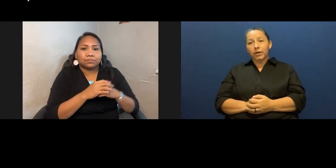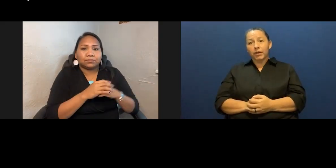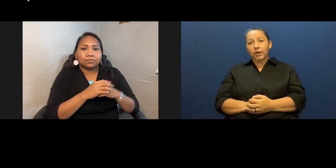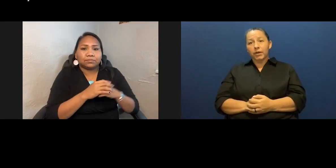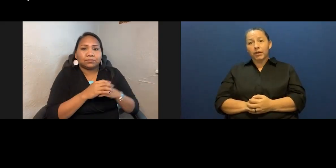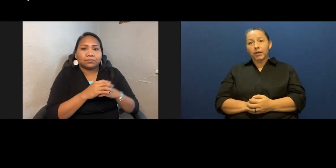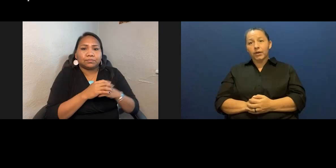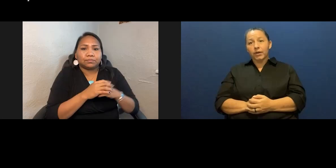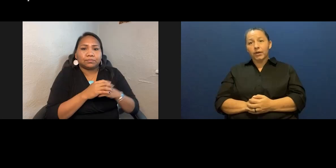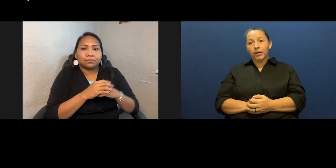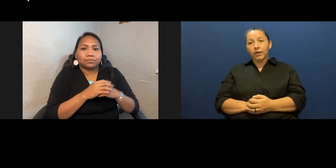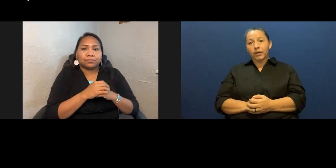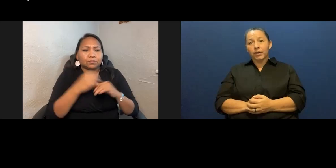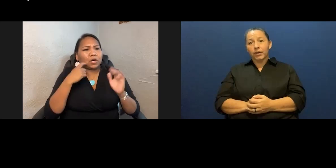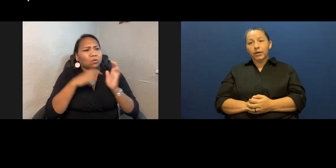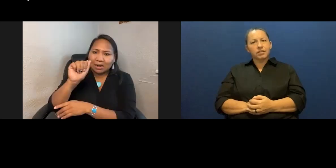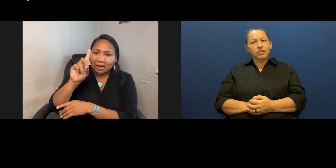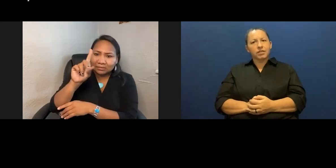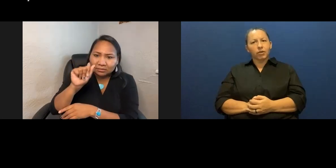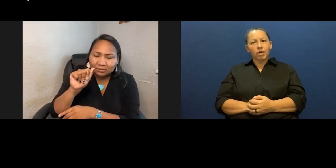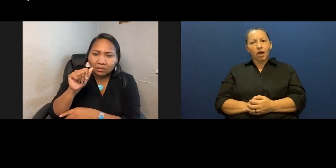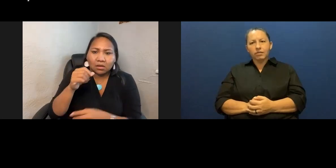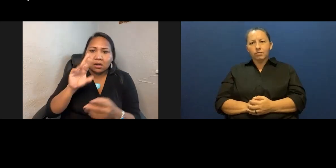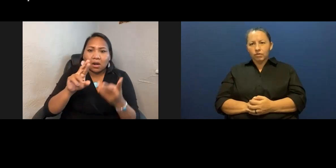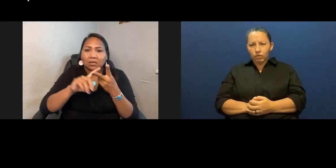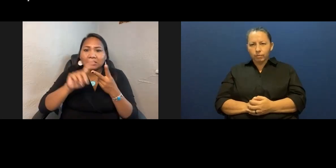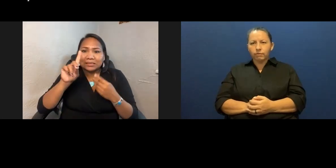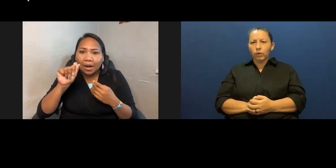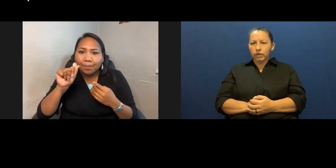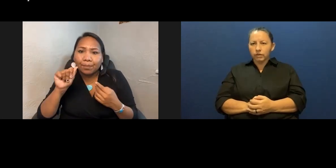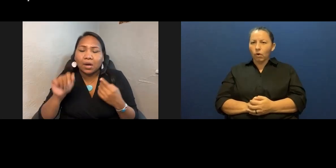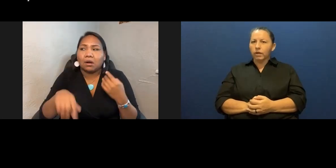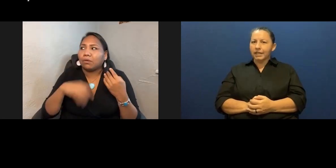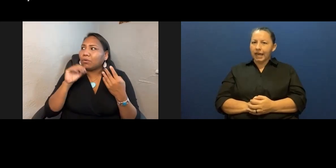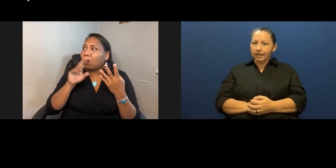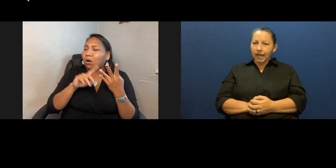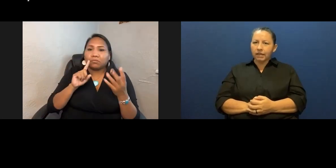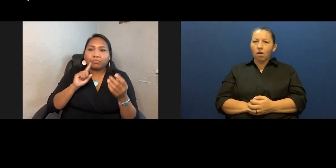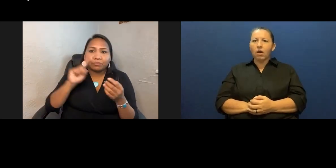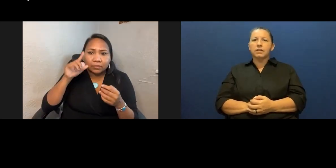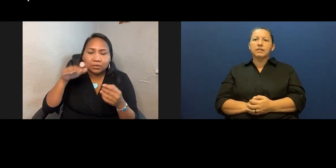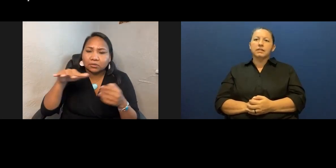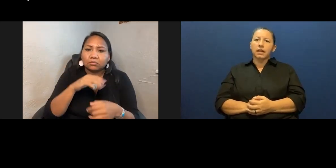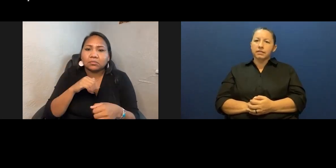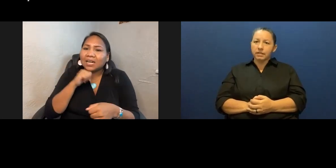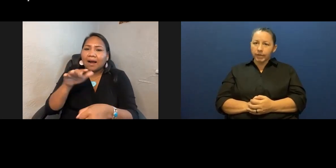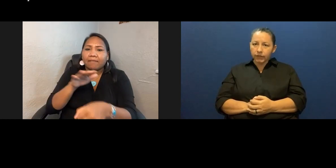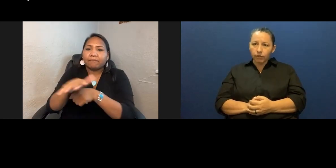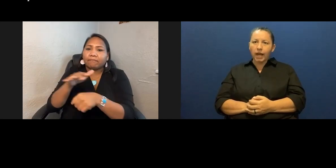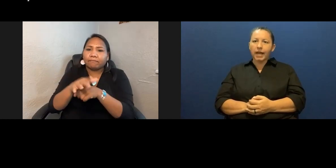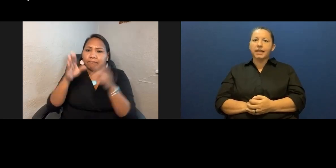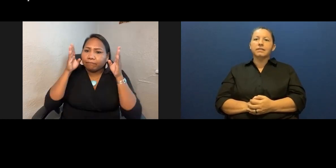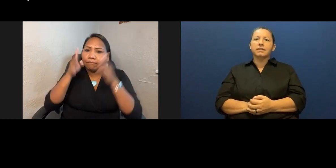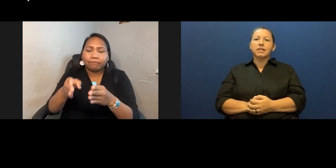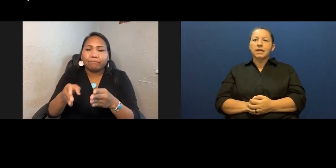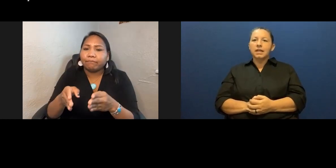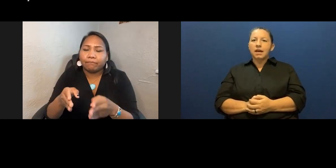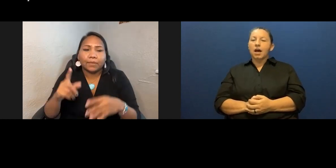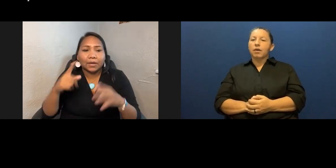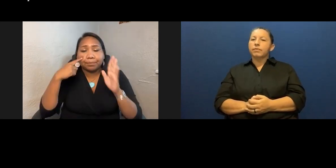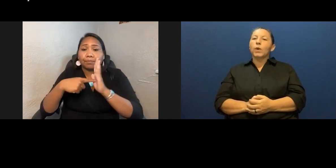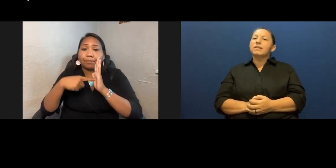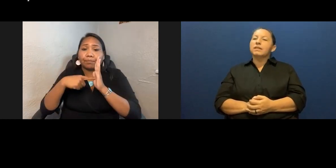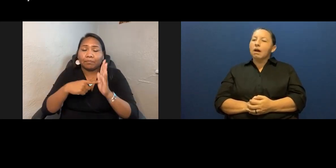we've noticed that they're not super focused on the ADA laws, disability rights.